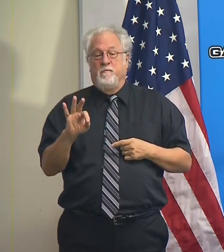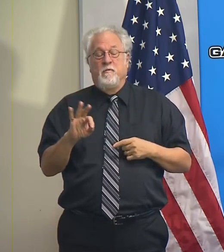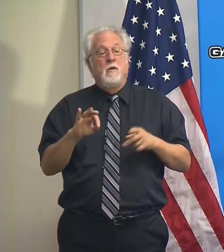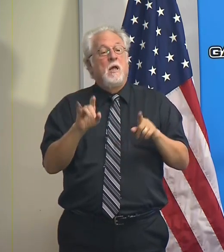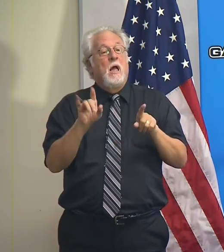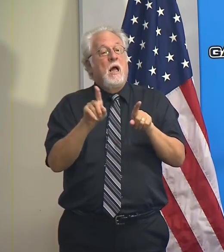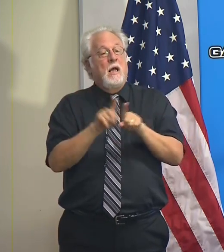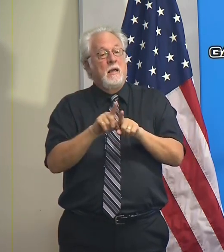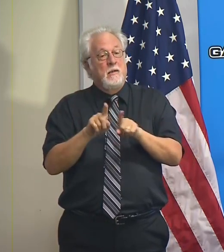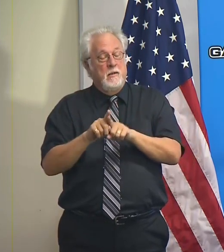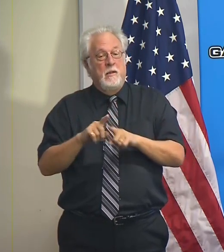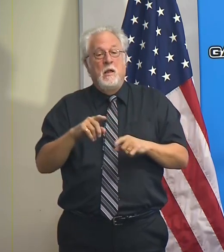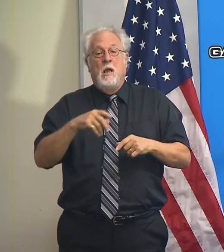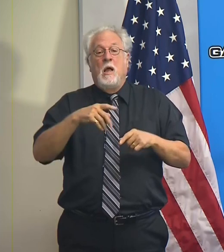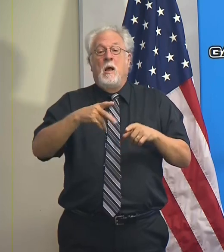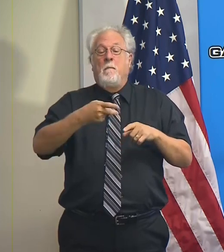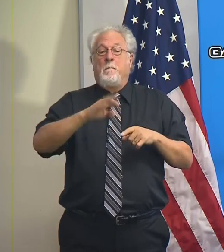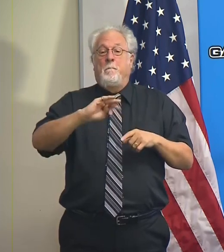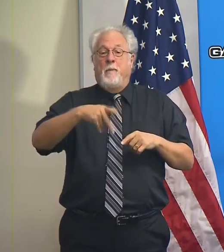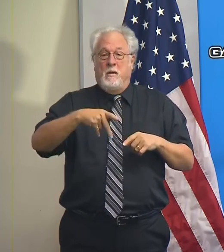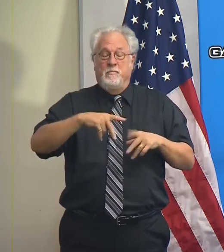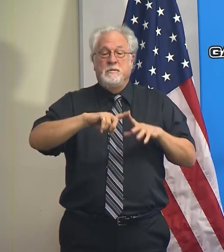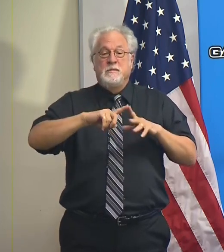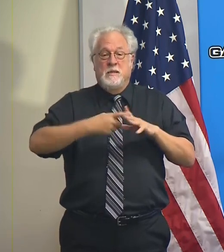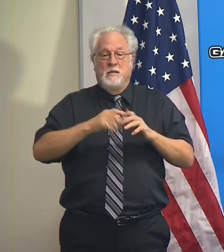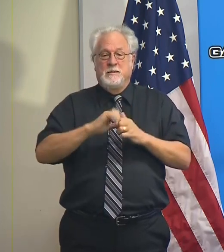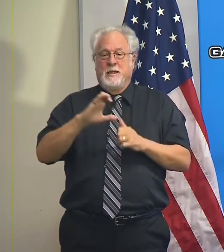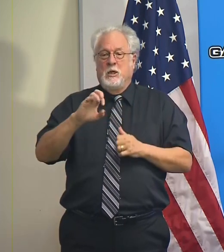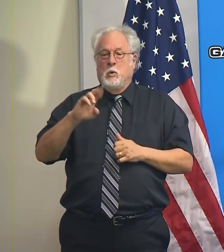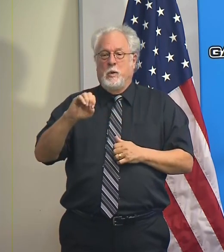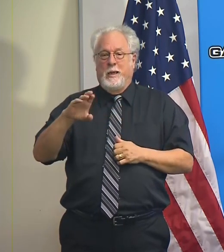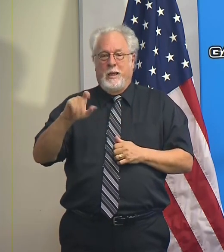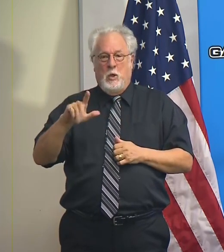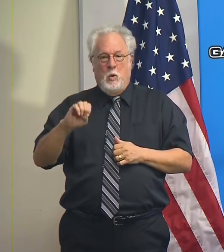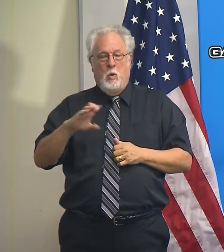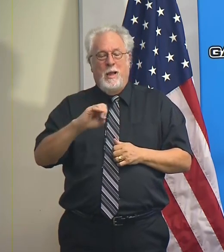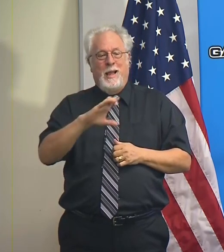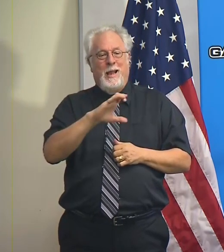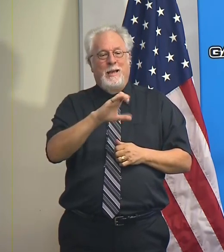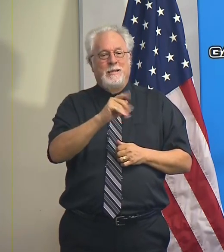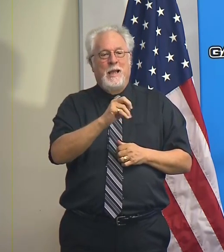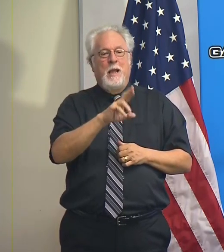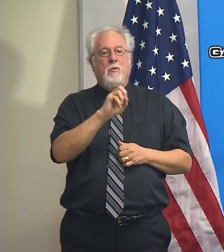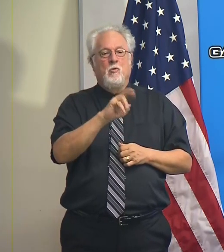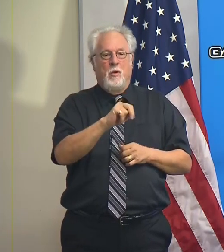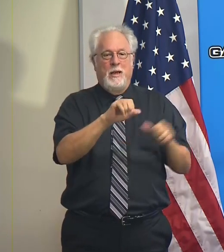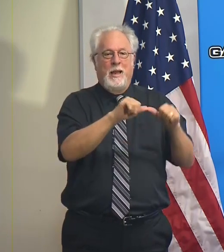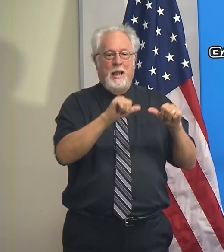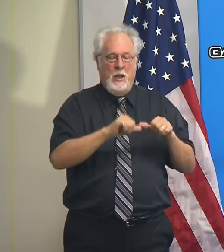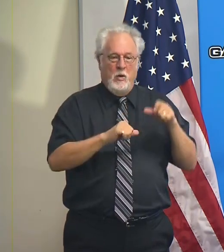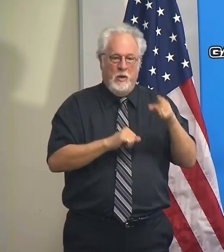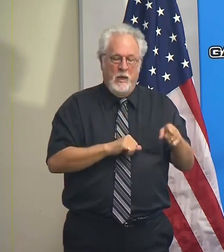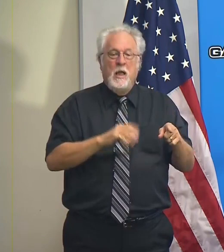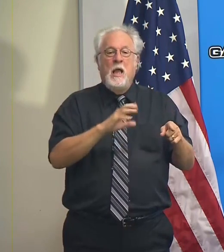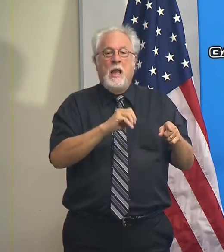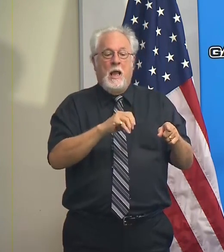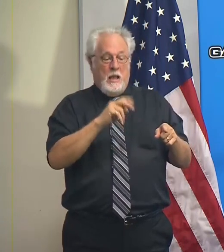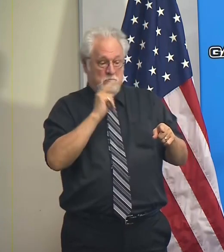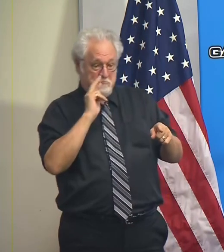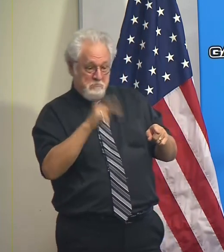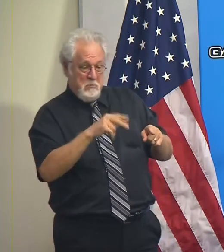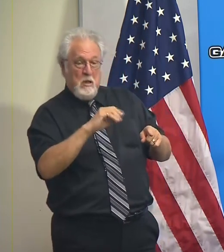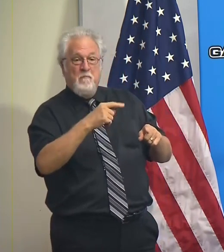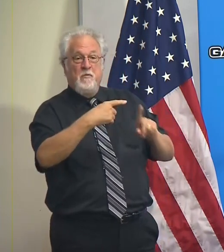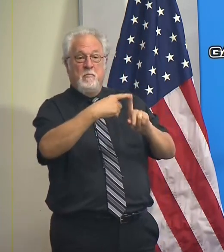Additionally, pumping operations continue in the Creole and Cameron areas of Cameron Parish, and observations from